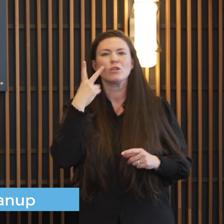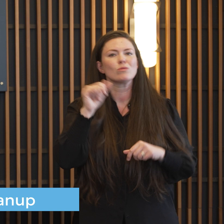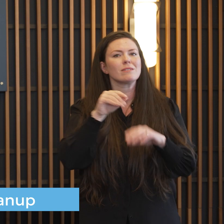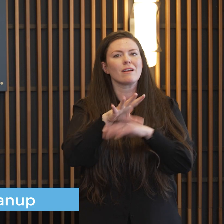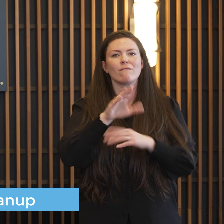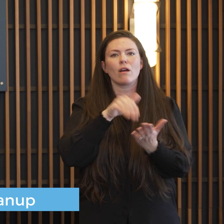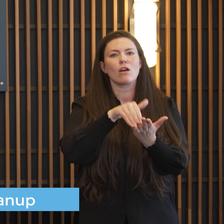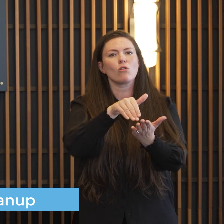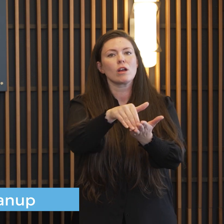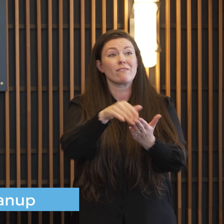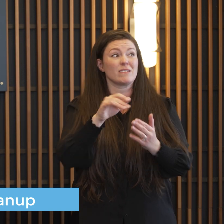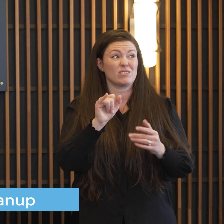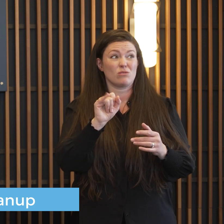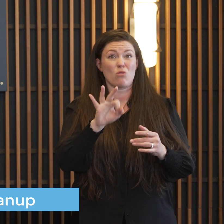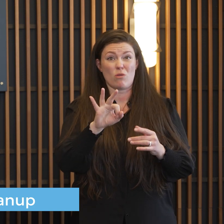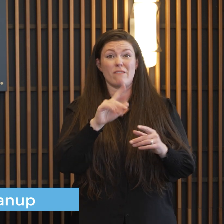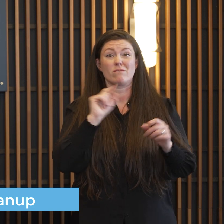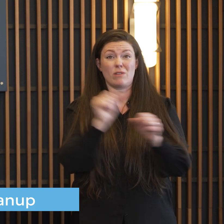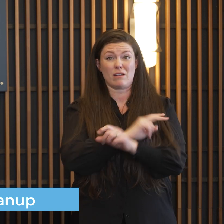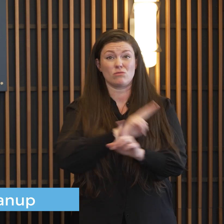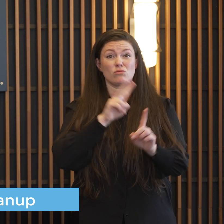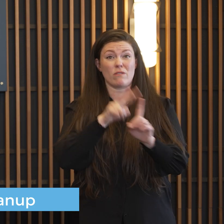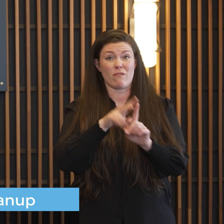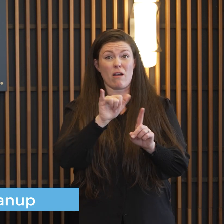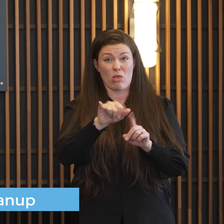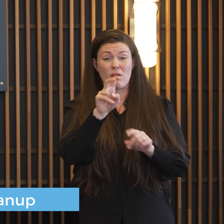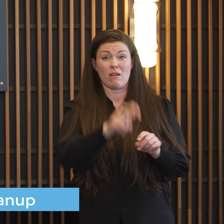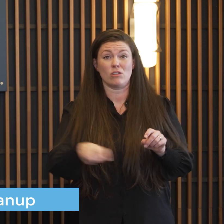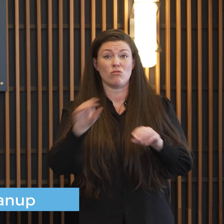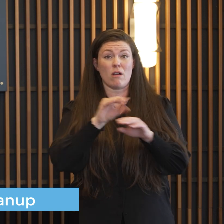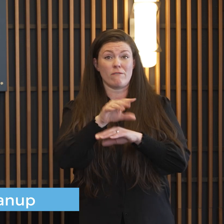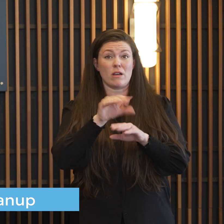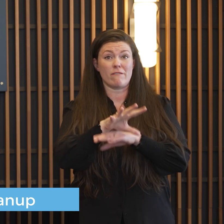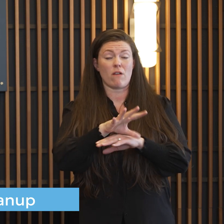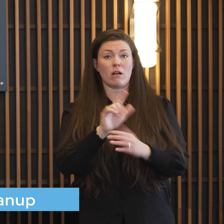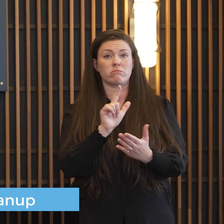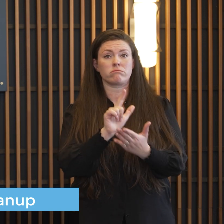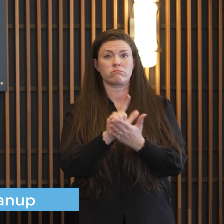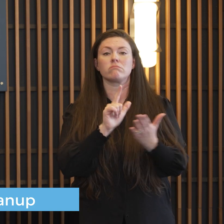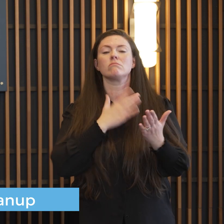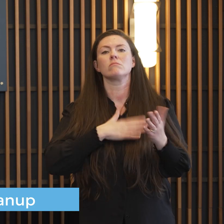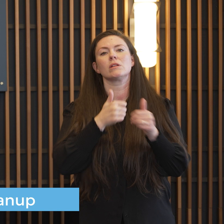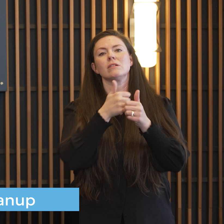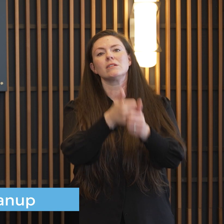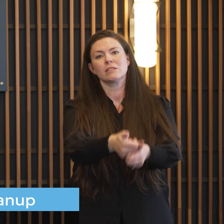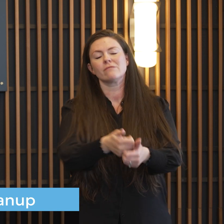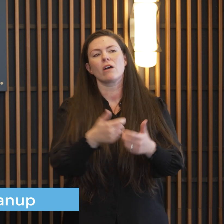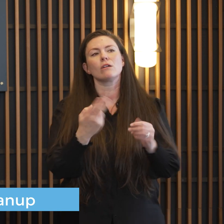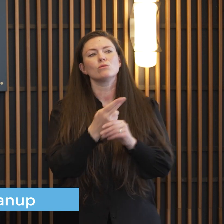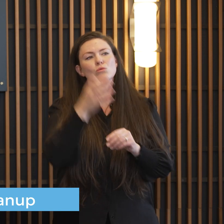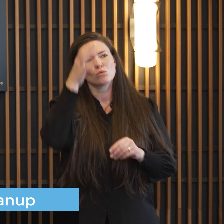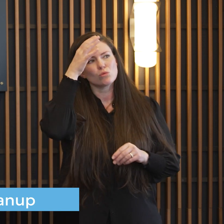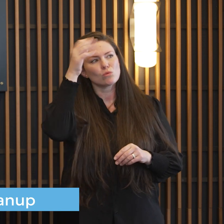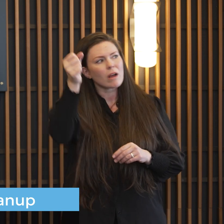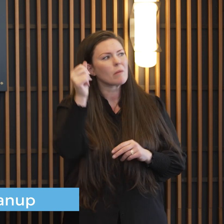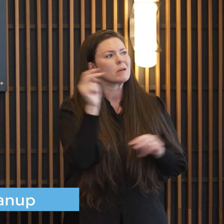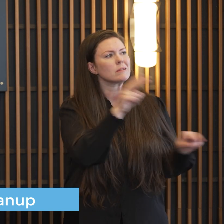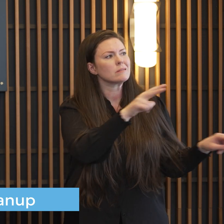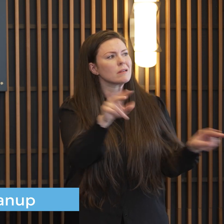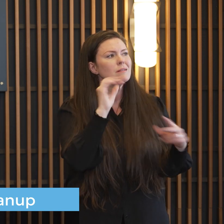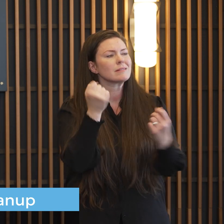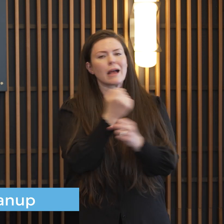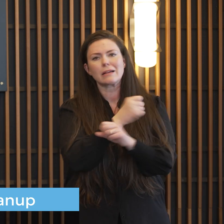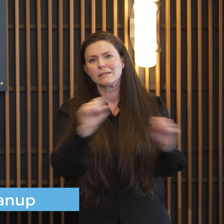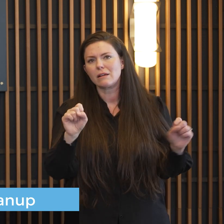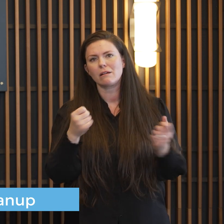so if you see that take notice i think many many people did take notice but again common sense and just looking at what's out there and making sure that we